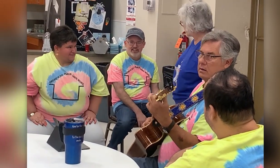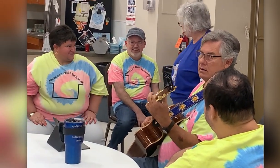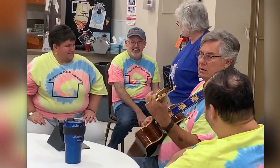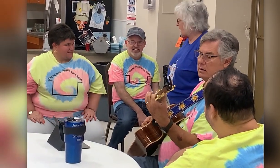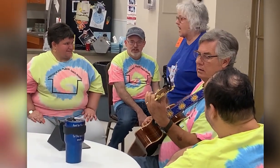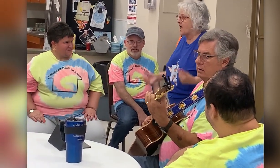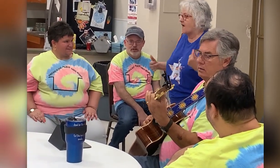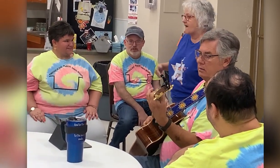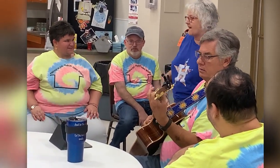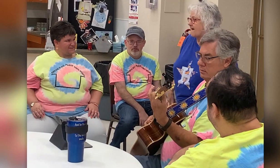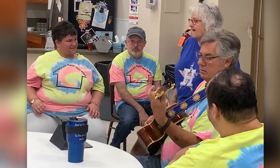Yeah, Danny. Danny.